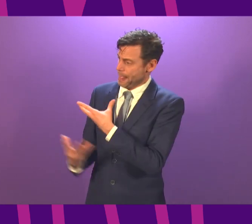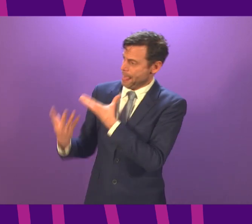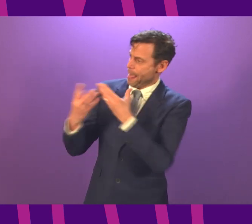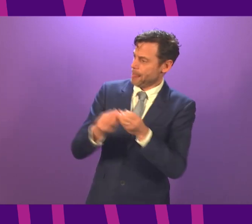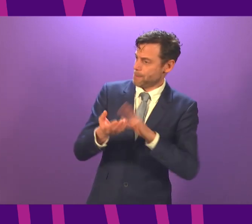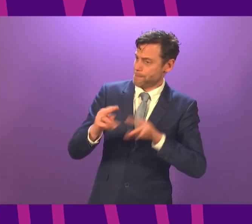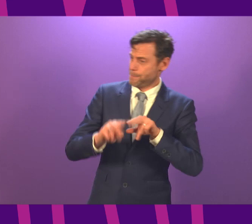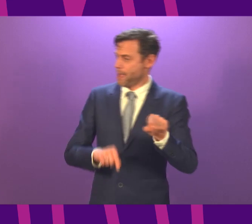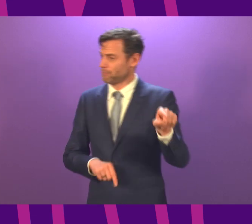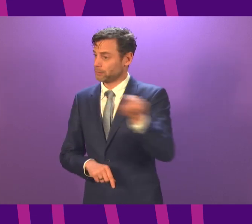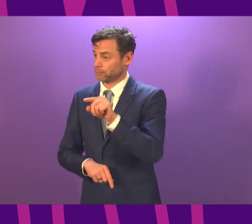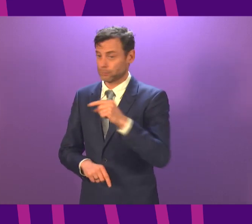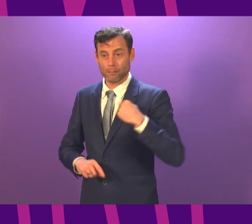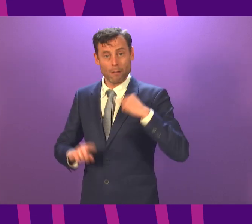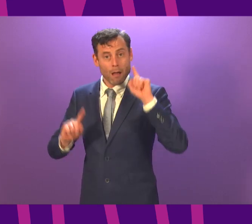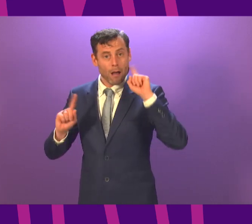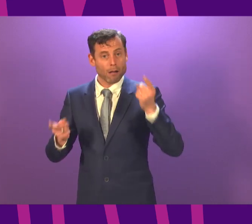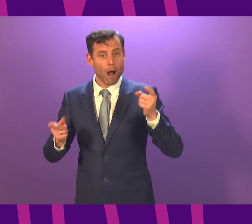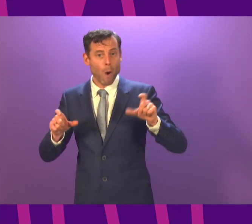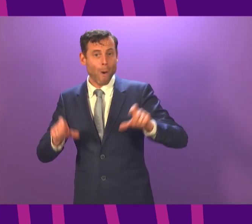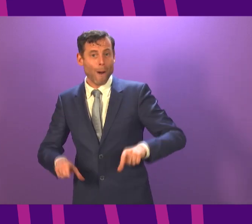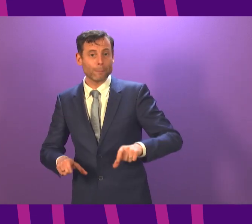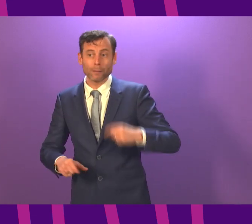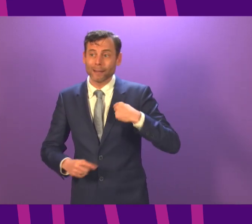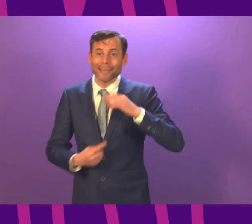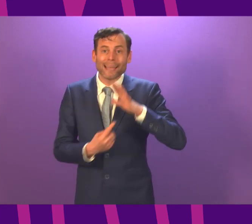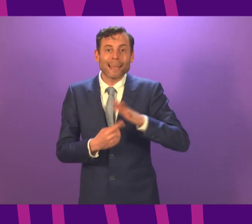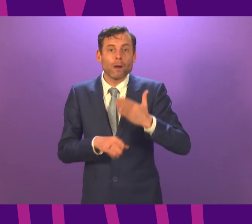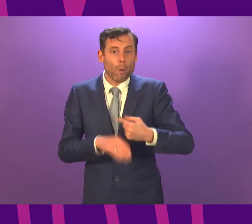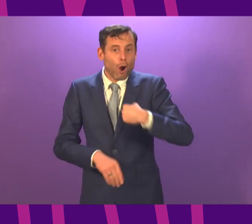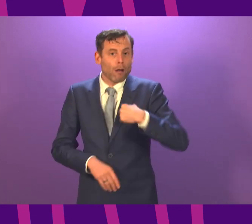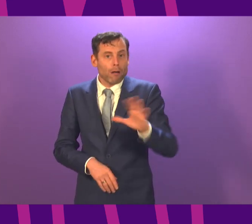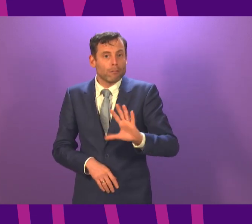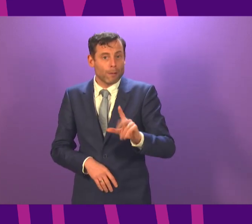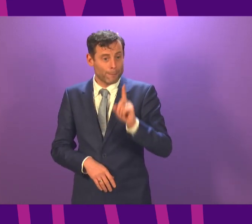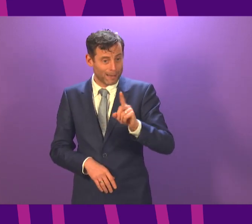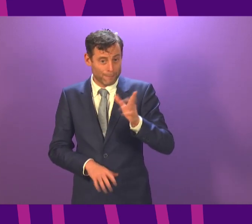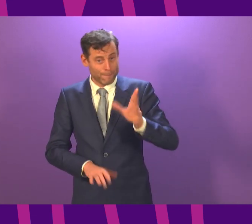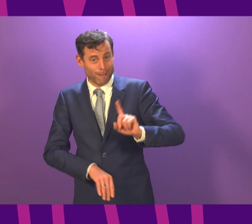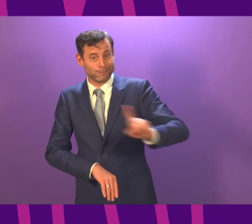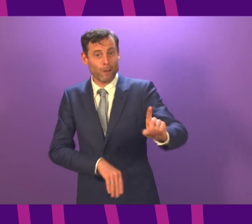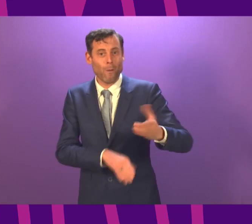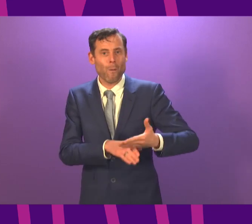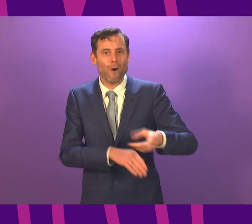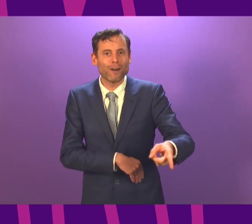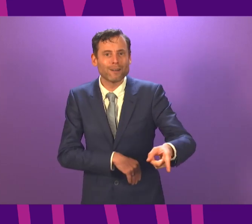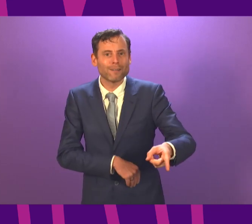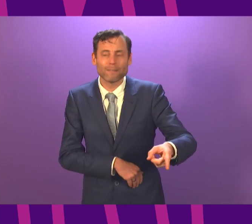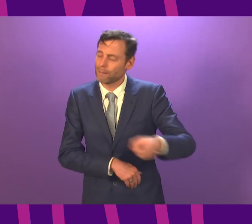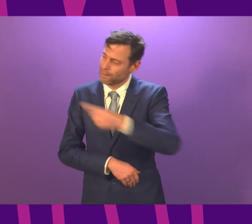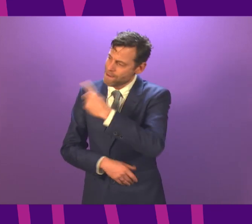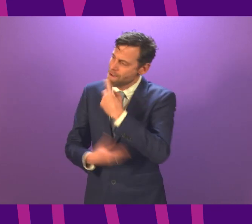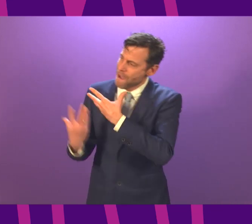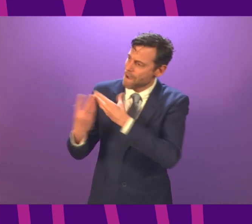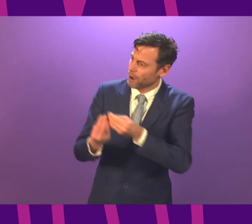for working parents, those not of key workers, but for working parents? What advice, what